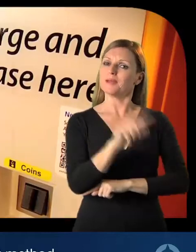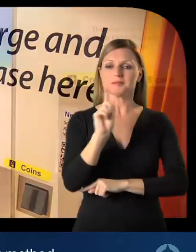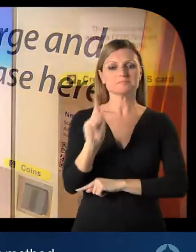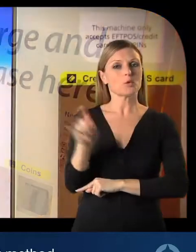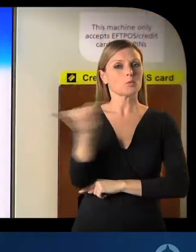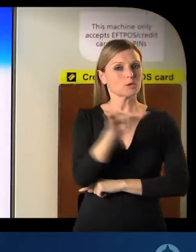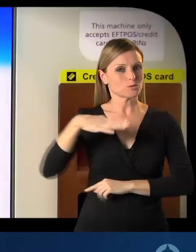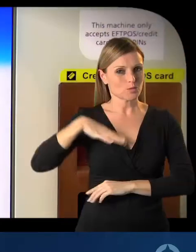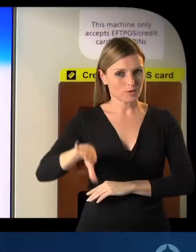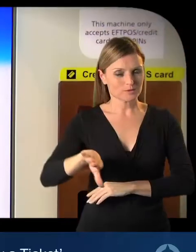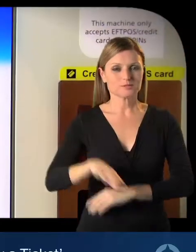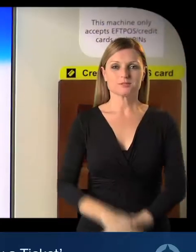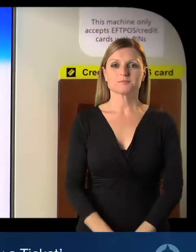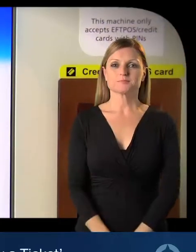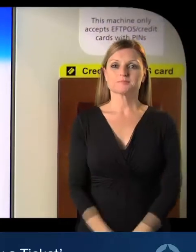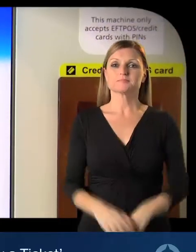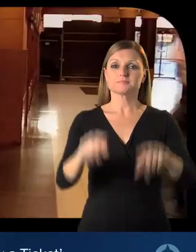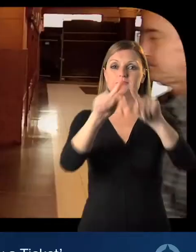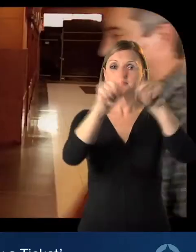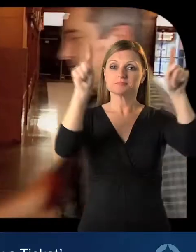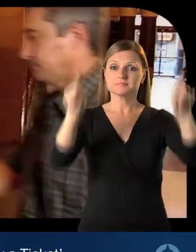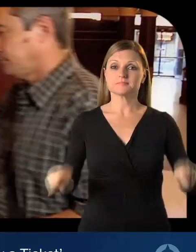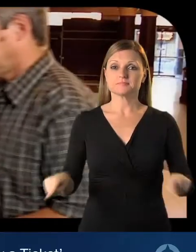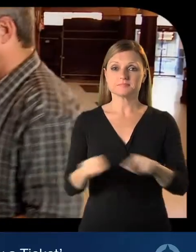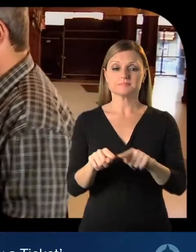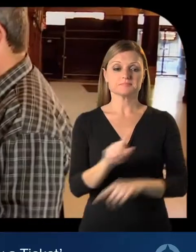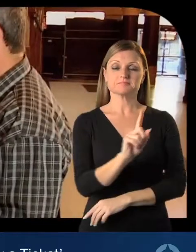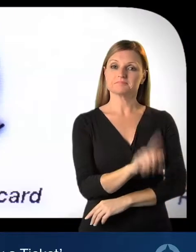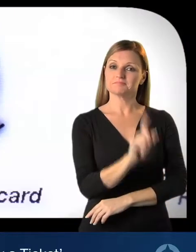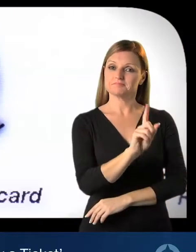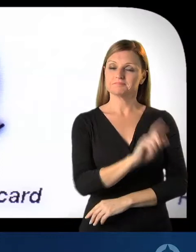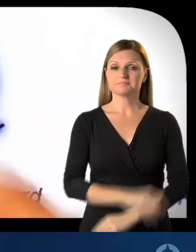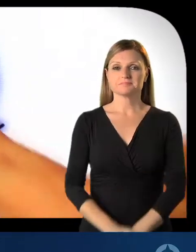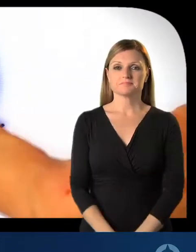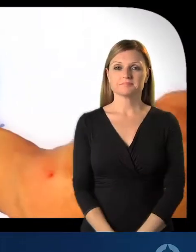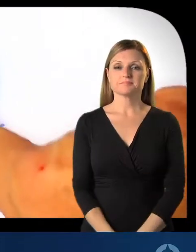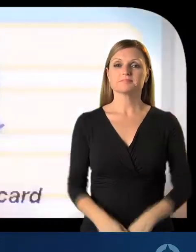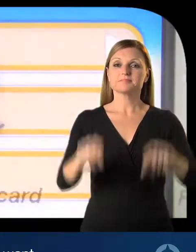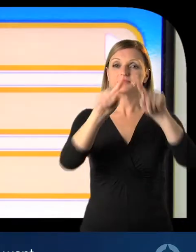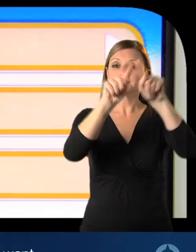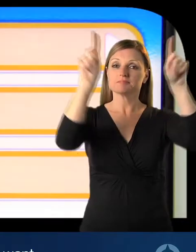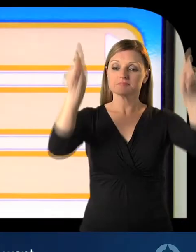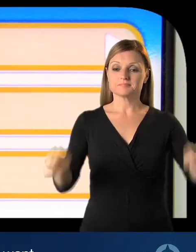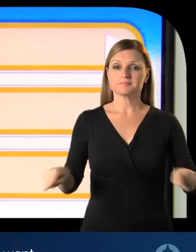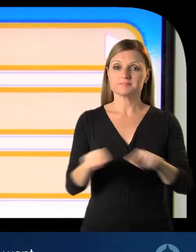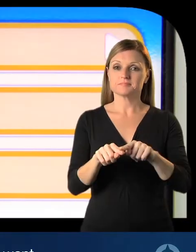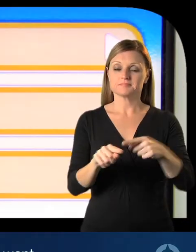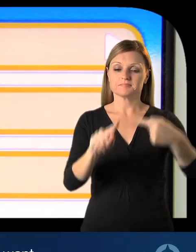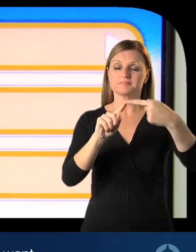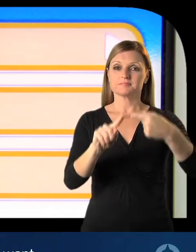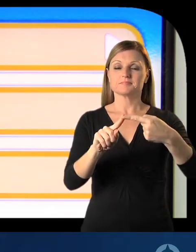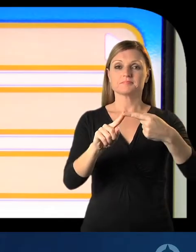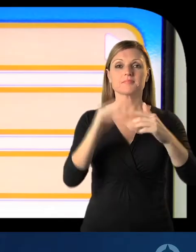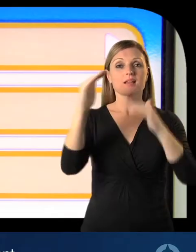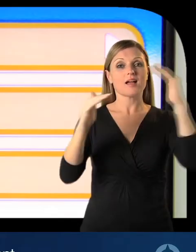on the welcome screen select buy a ticket then select the ticket type you